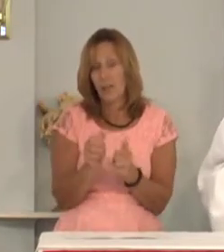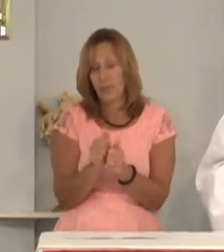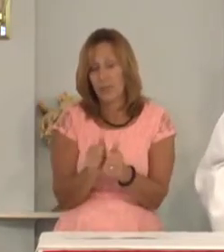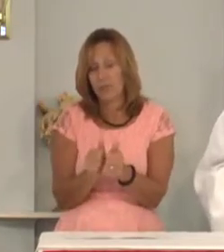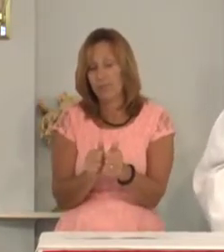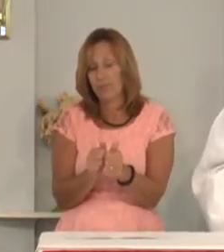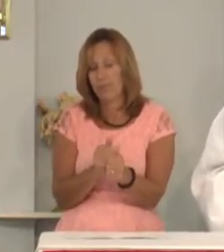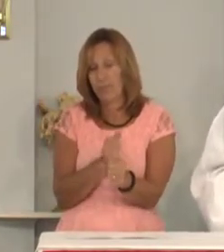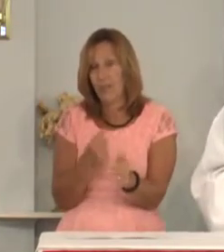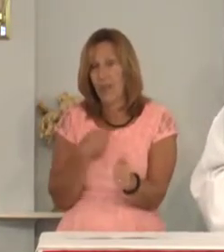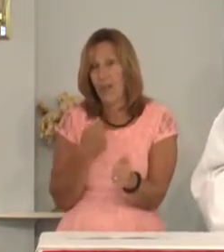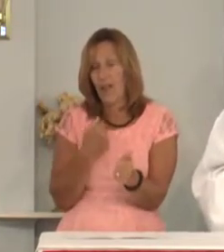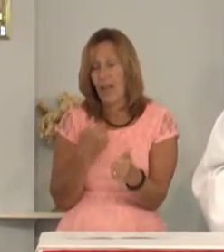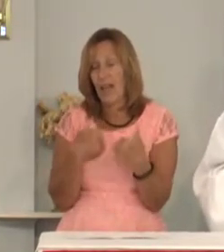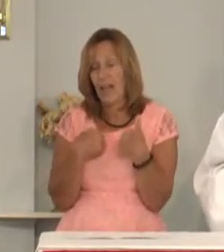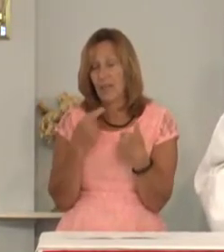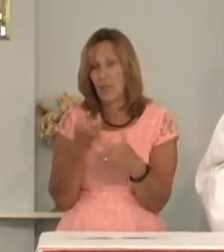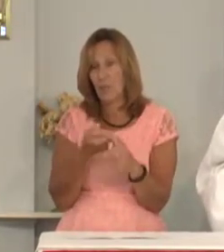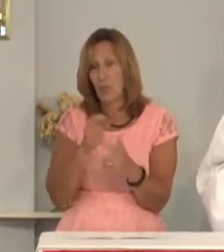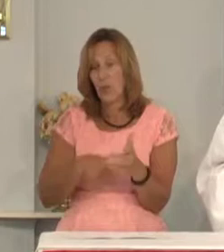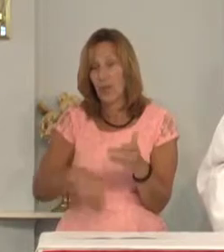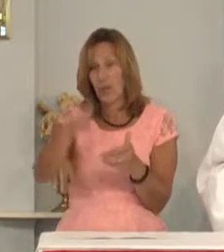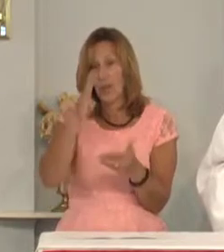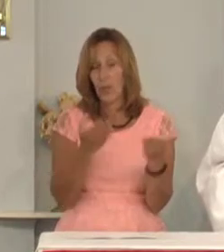fall of what God wants of me.